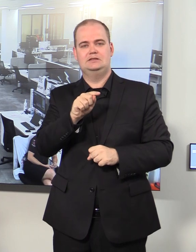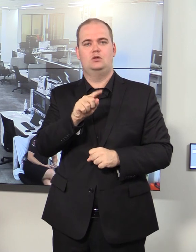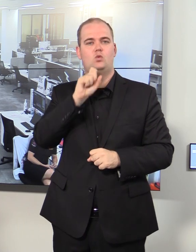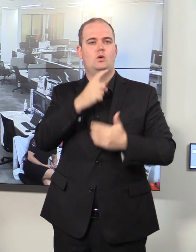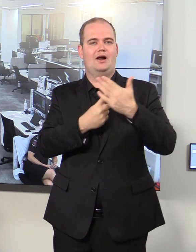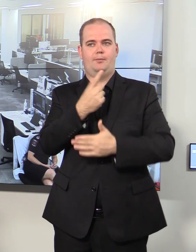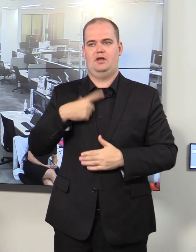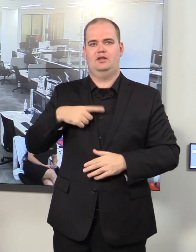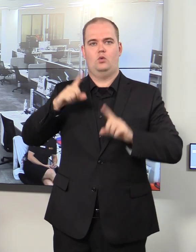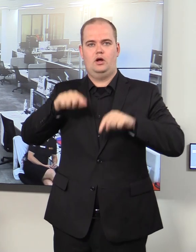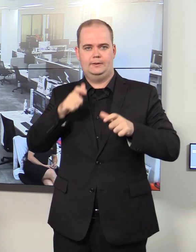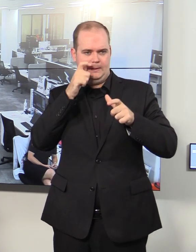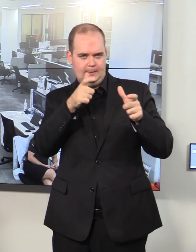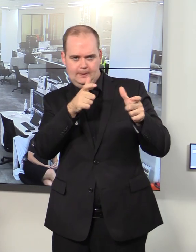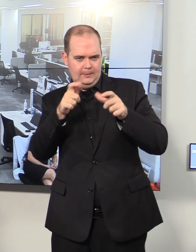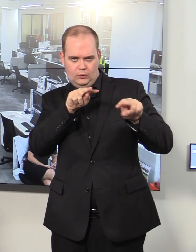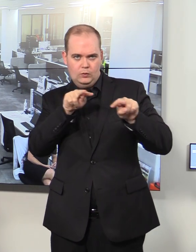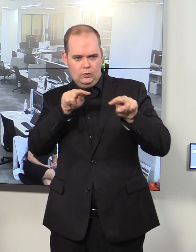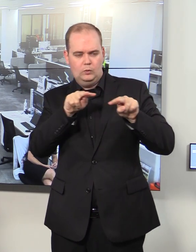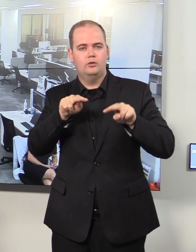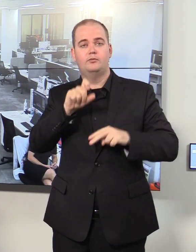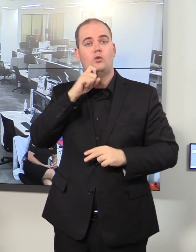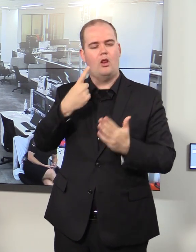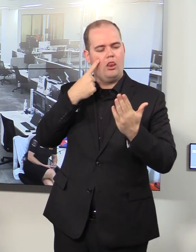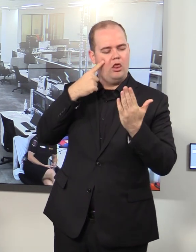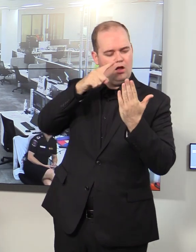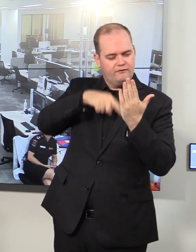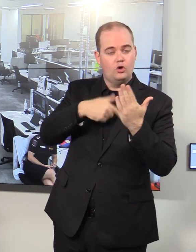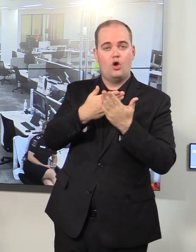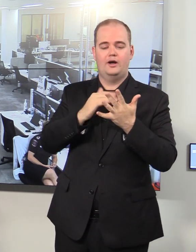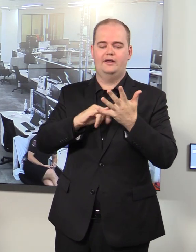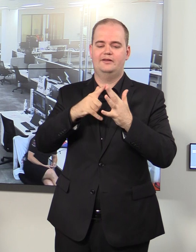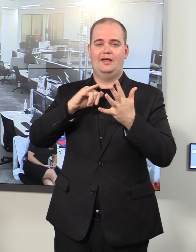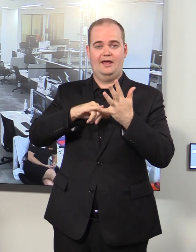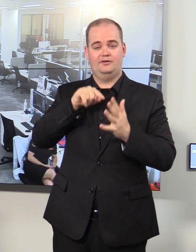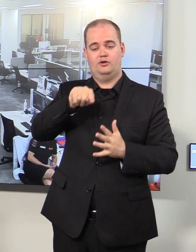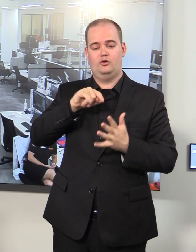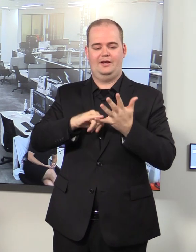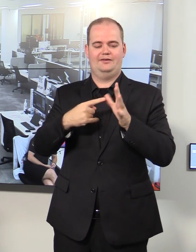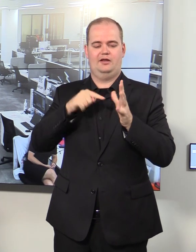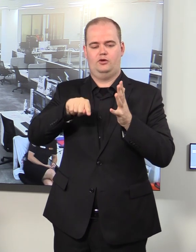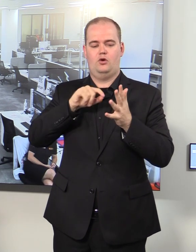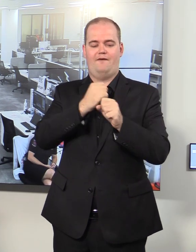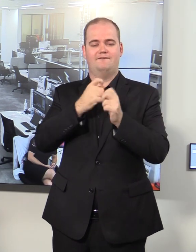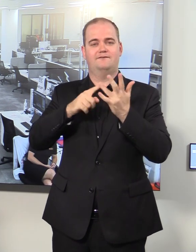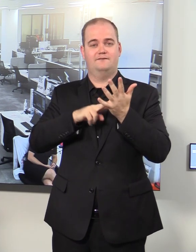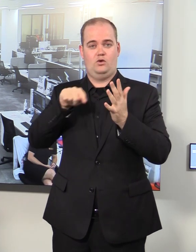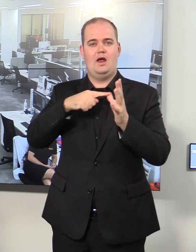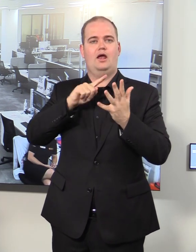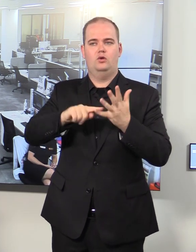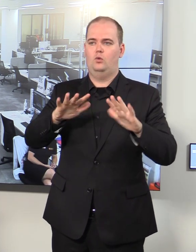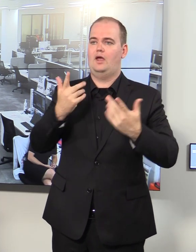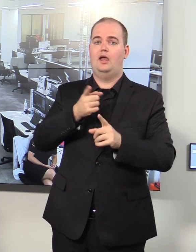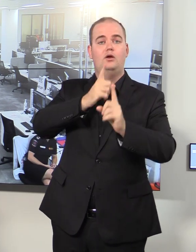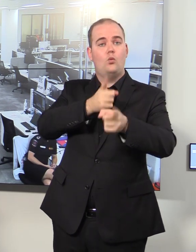out for. You'll find those on our website at ses.sa.gov.au. So